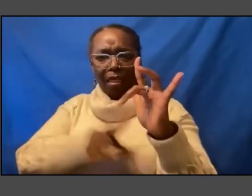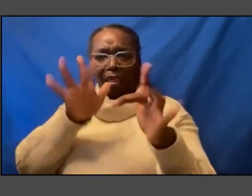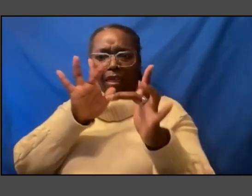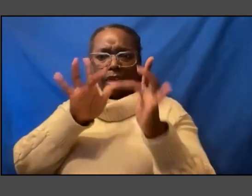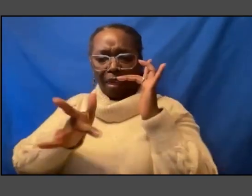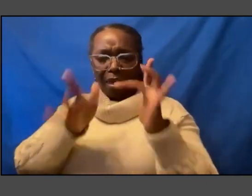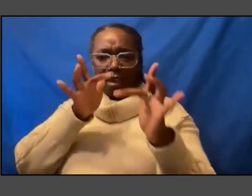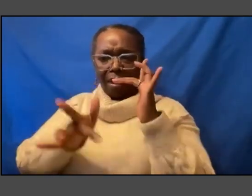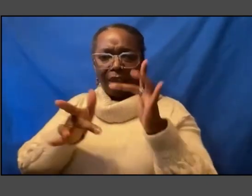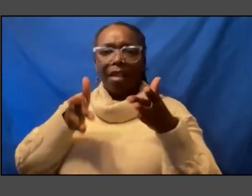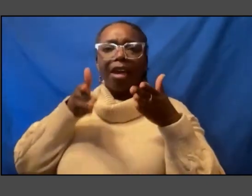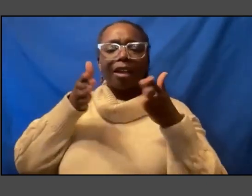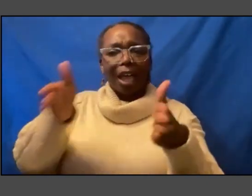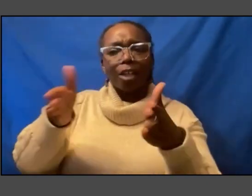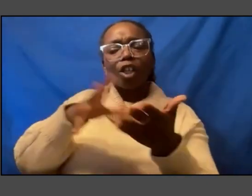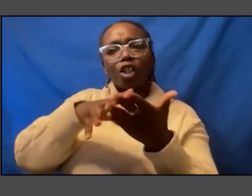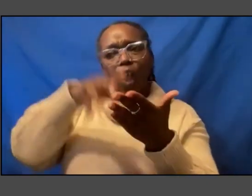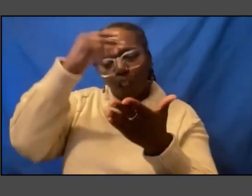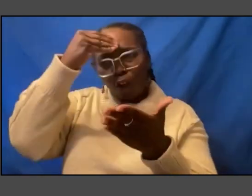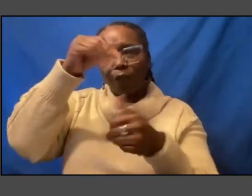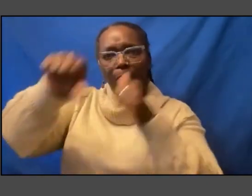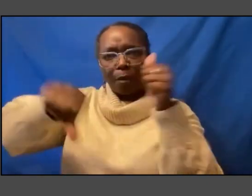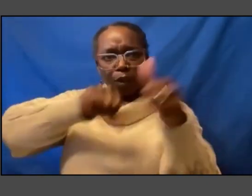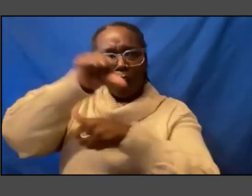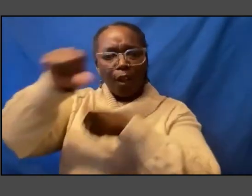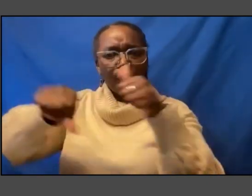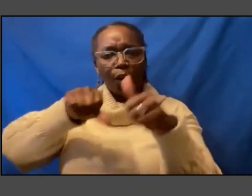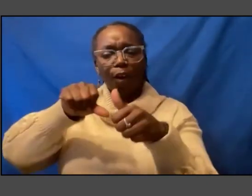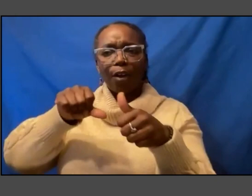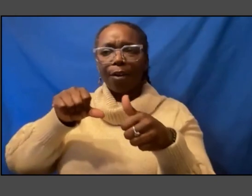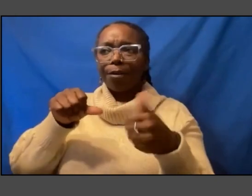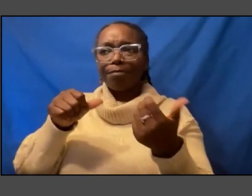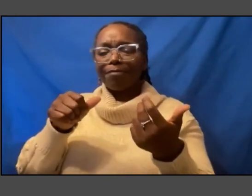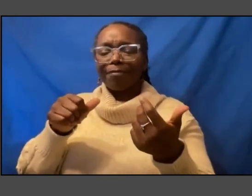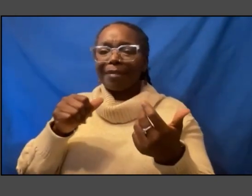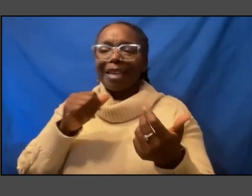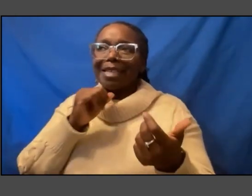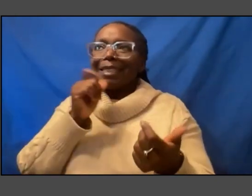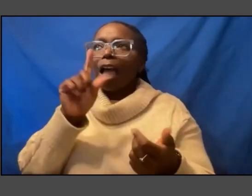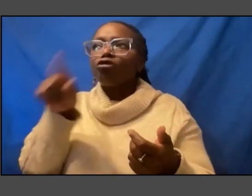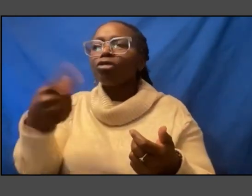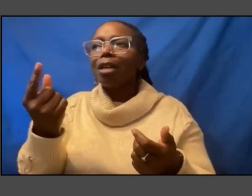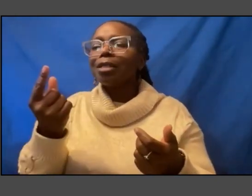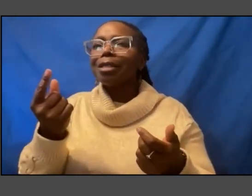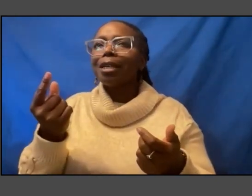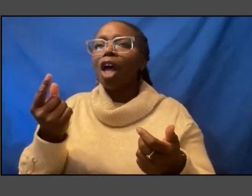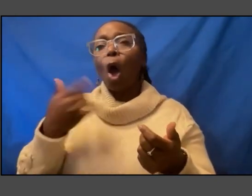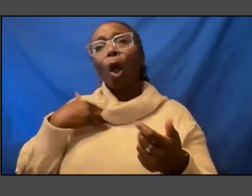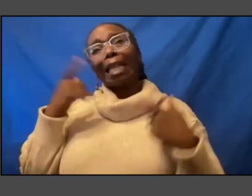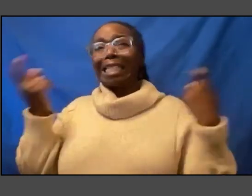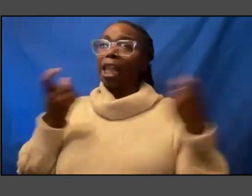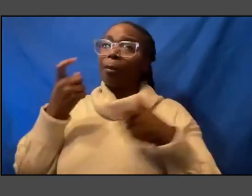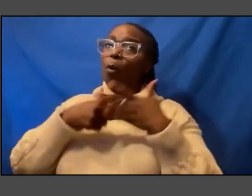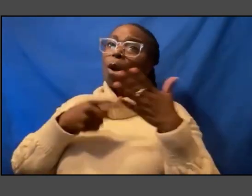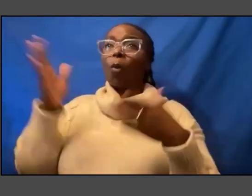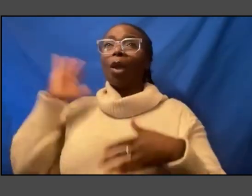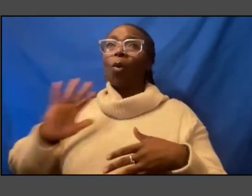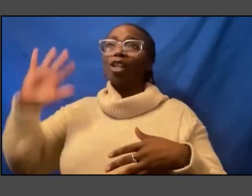learn from each other in a way that isn't just let us celebrate what we once were but really pointing us towards